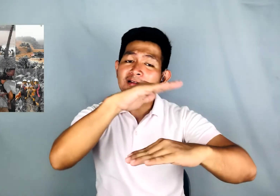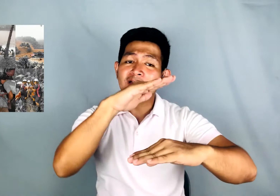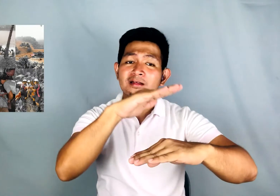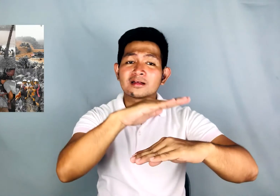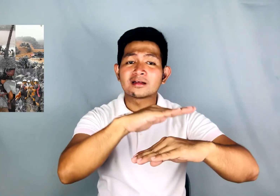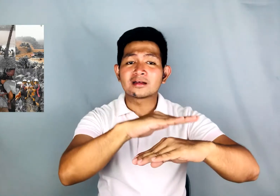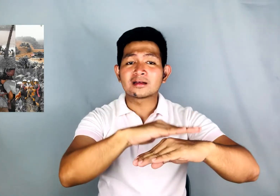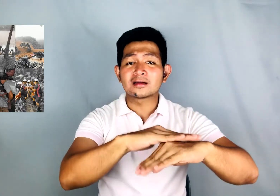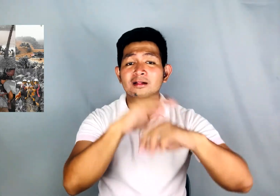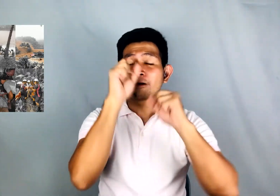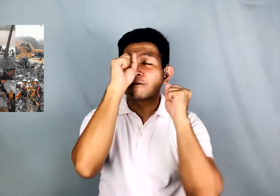our land